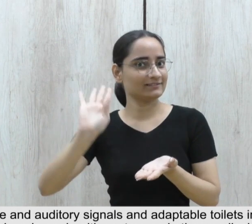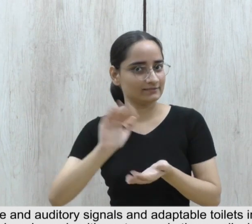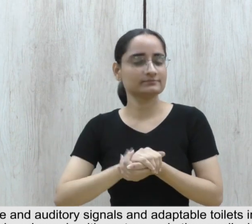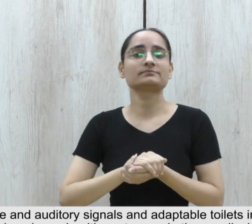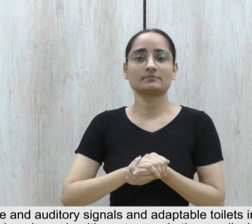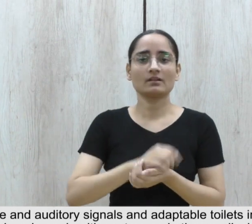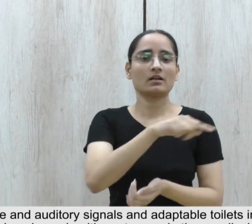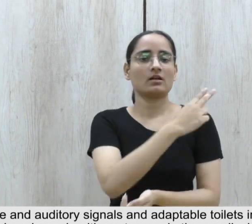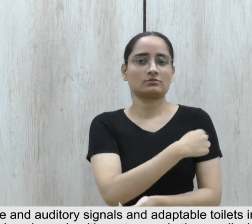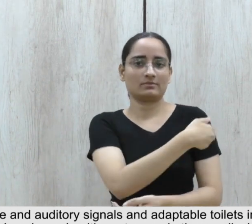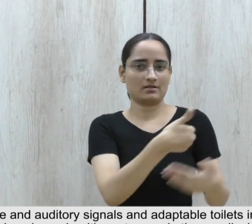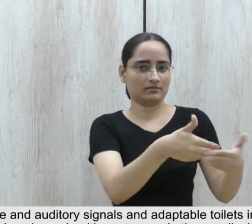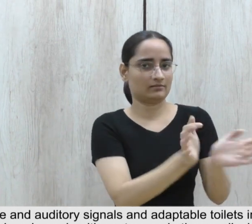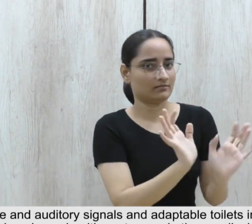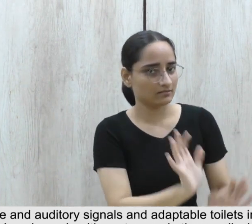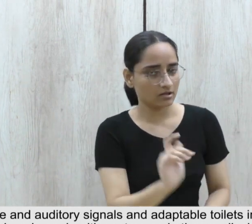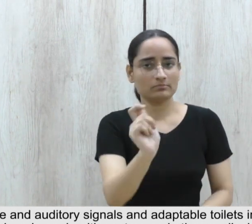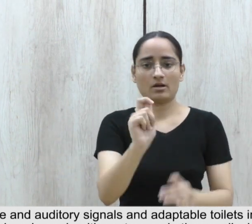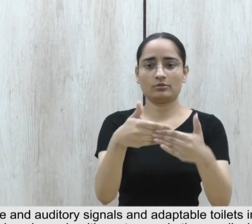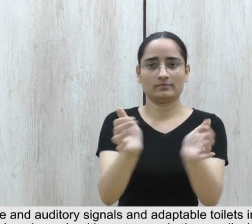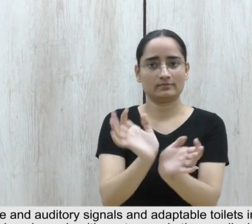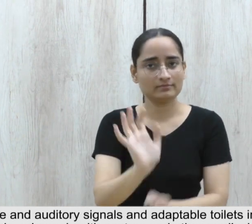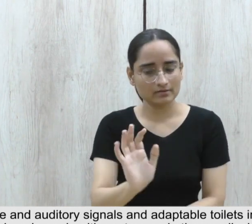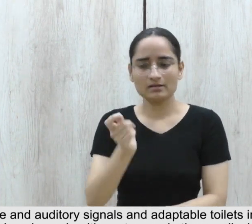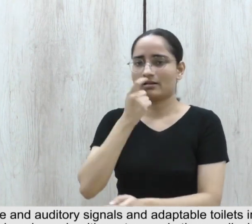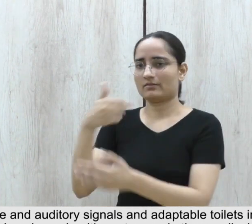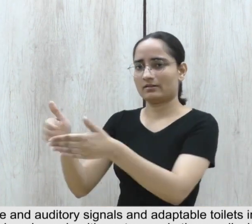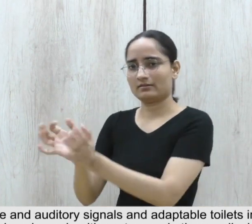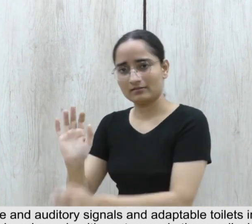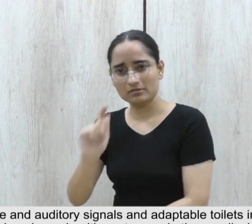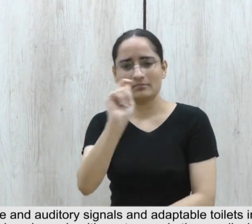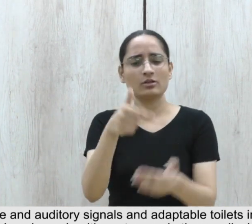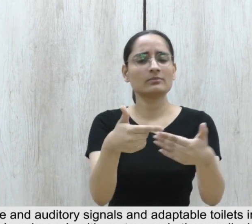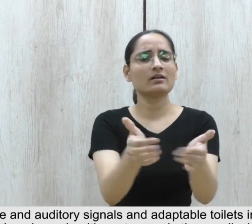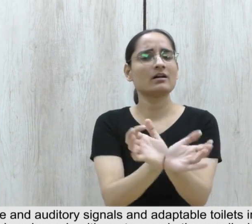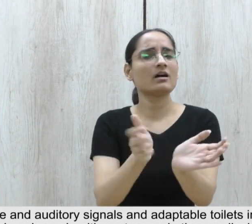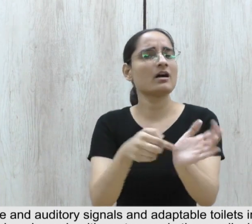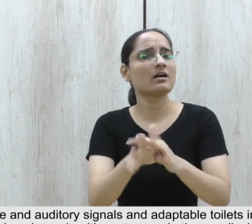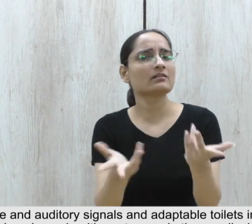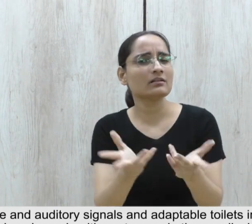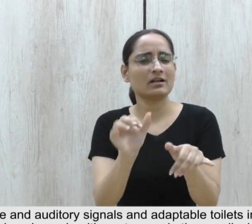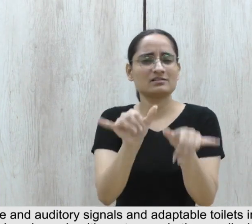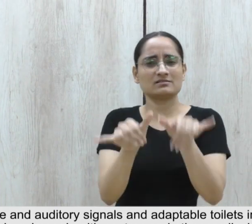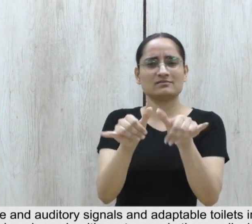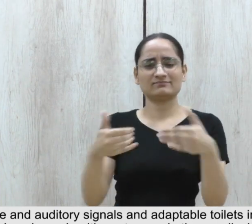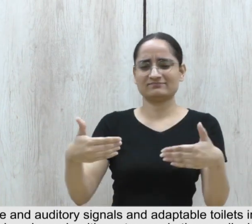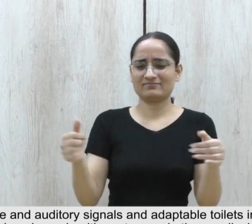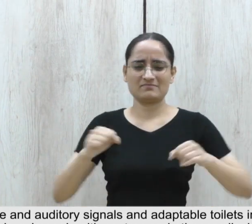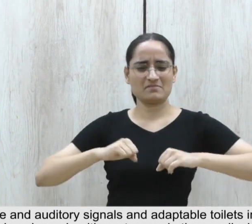and adaptable toilets in public buildings, more specifically in hospitals, primary health centers, and